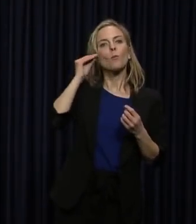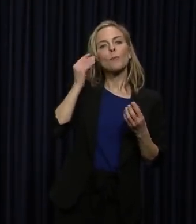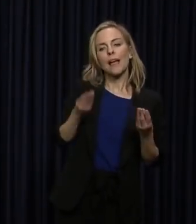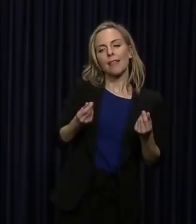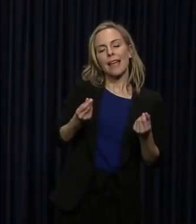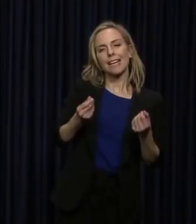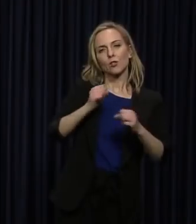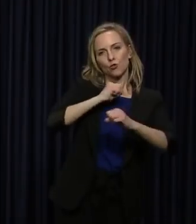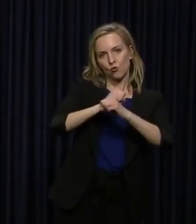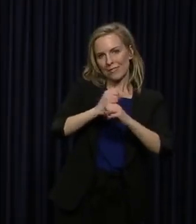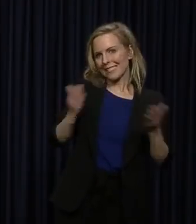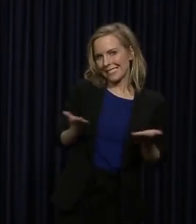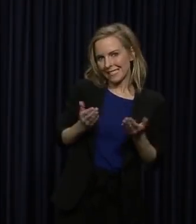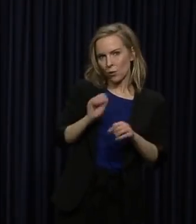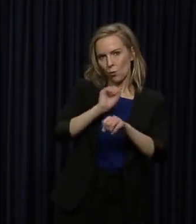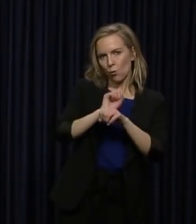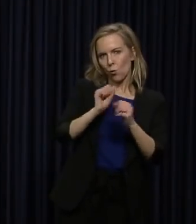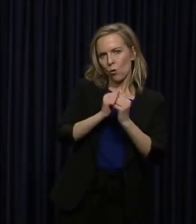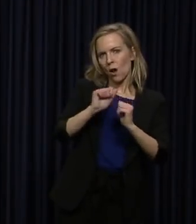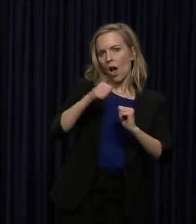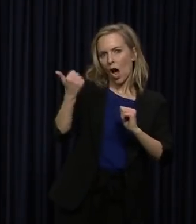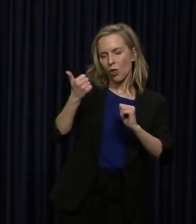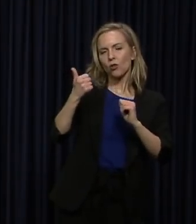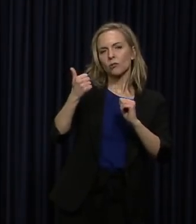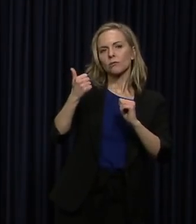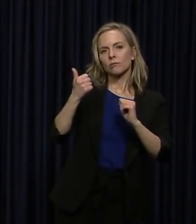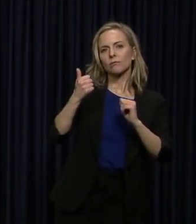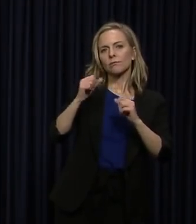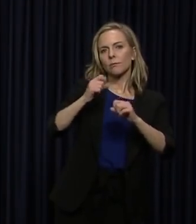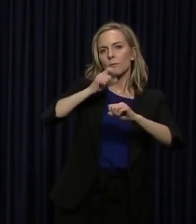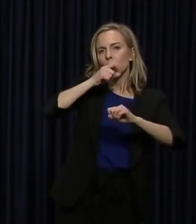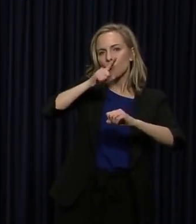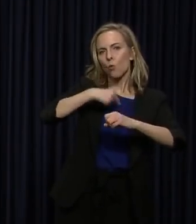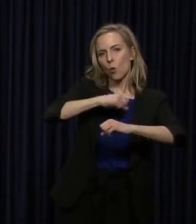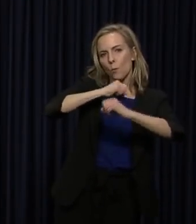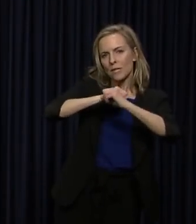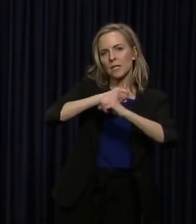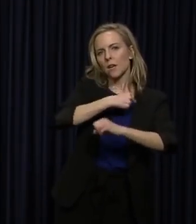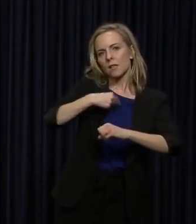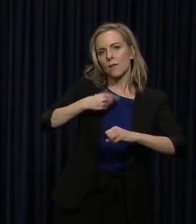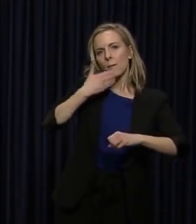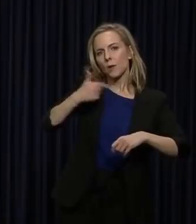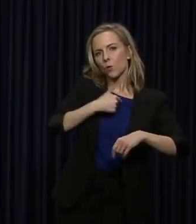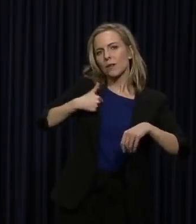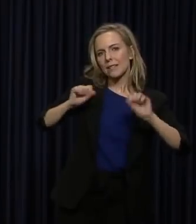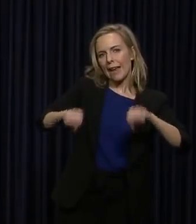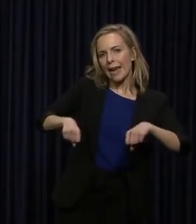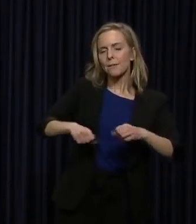that's here that works with others to make sure that we are protecting ourselves the best we can.